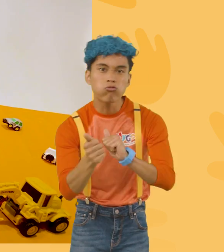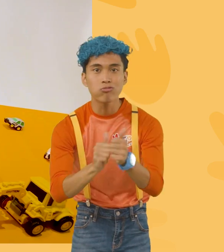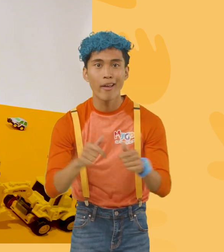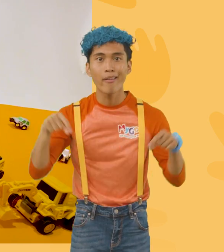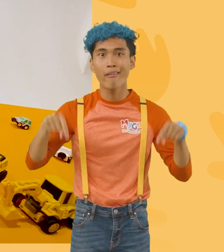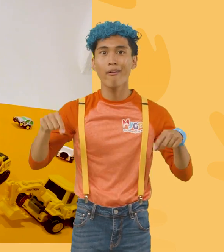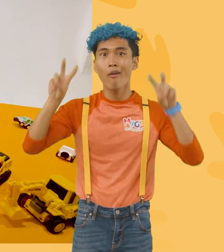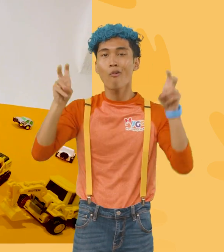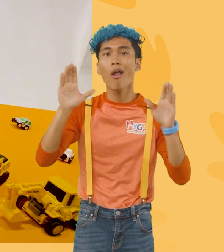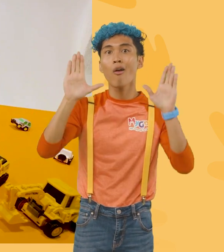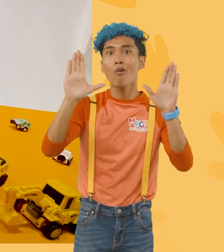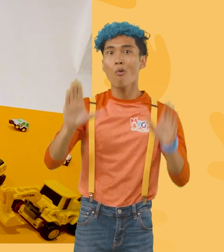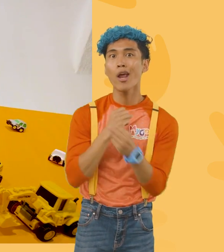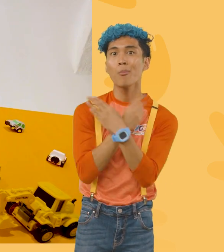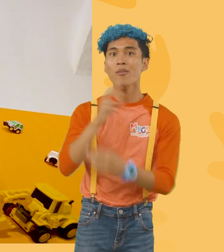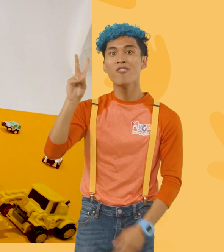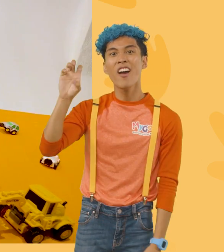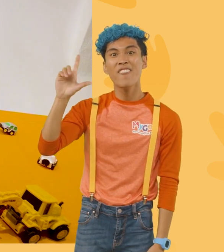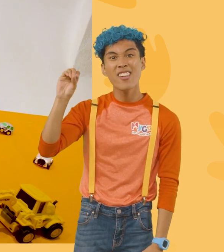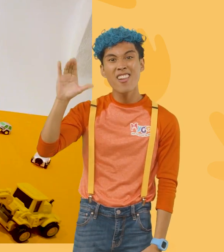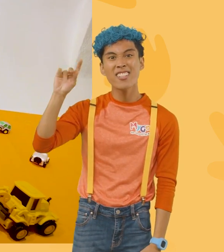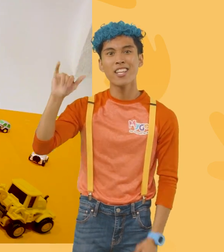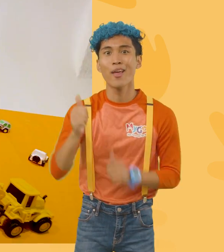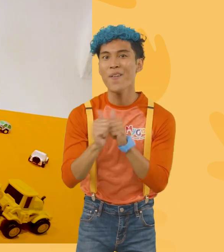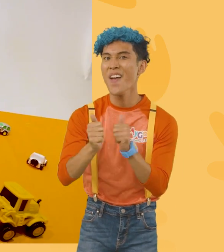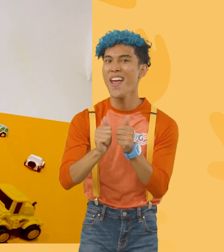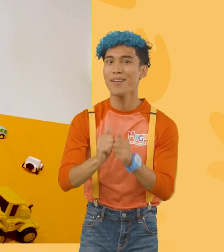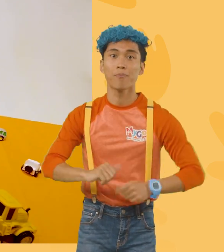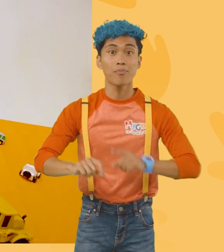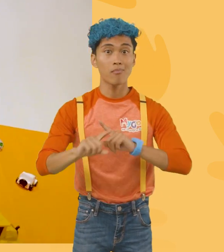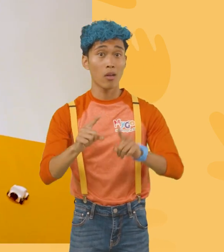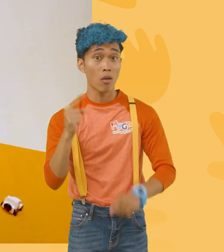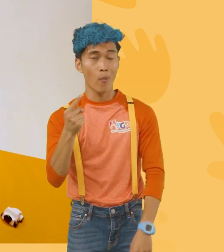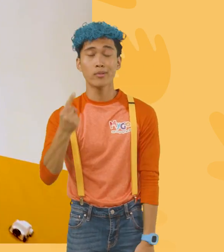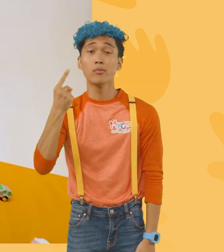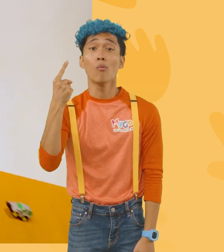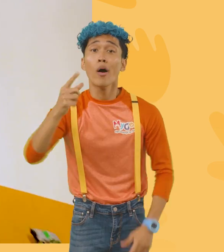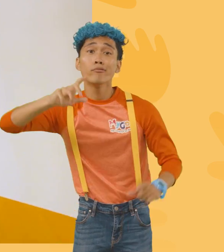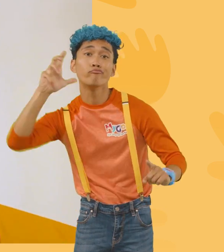great Blippi Velocity race, but there's only one champion, and today,